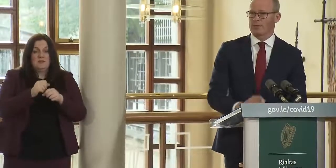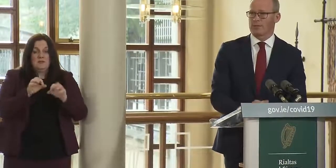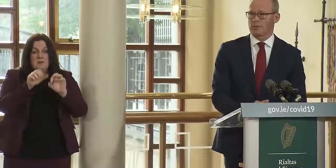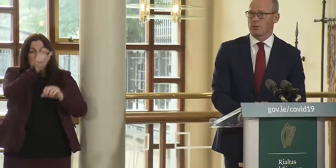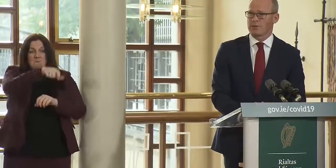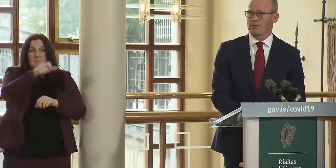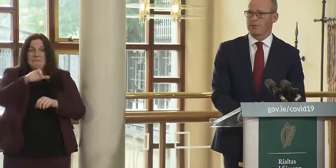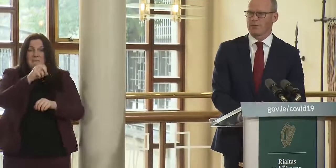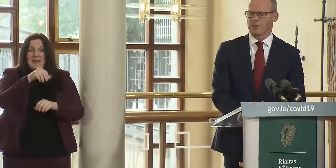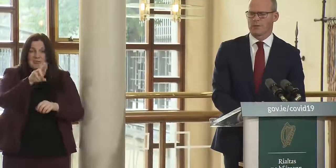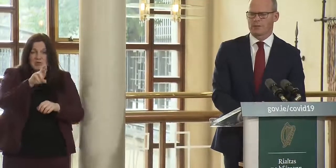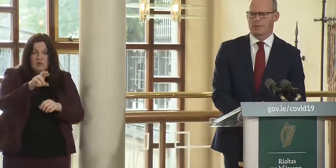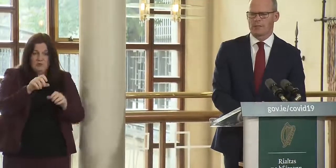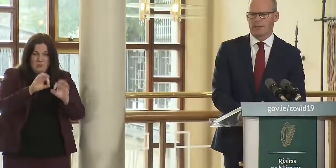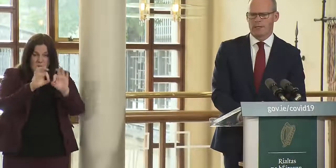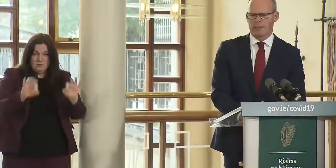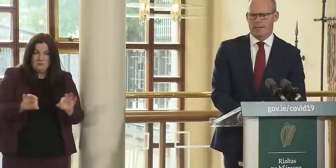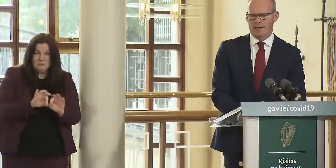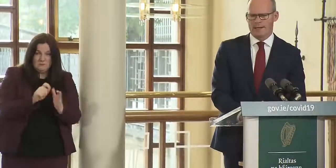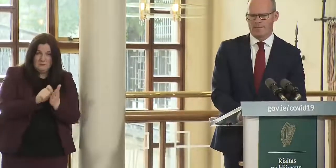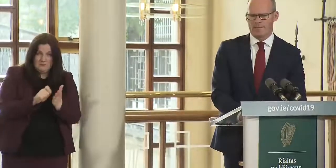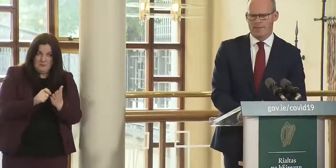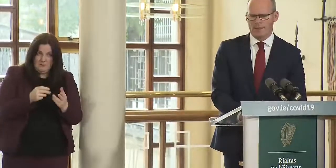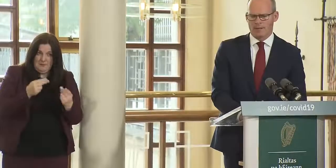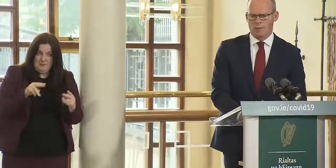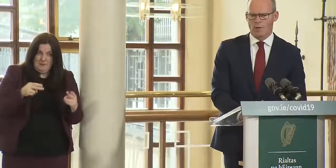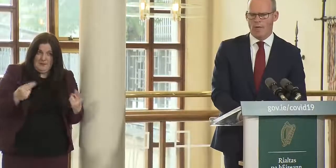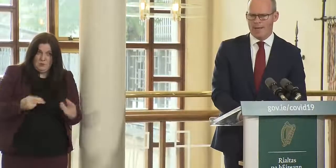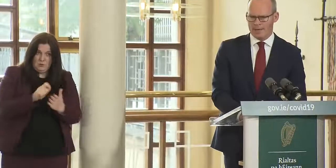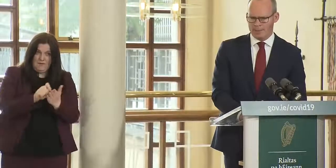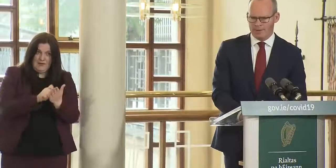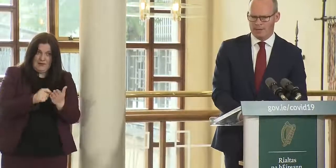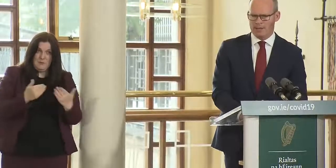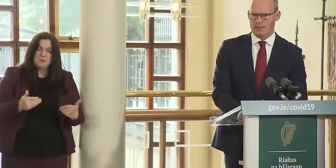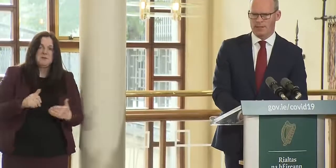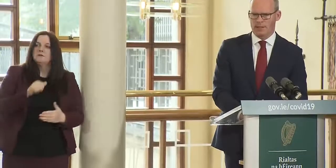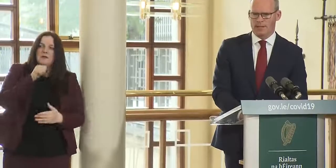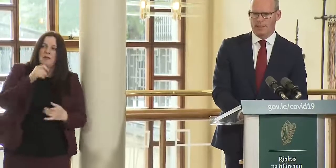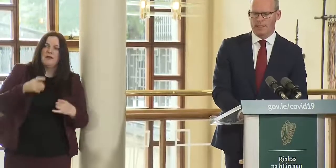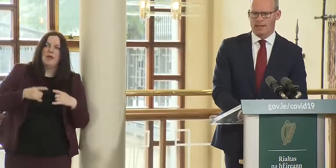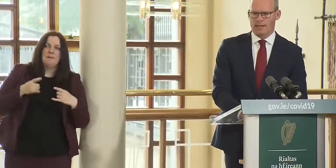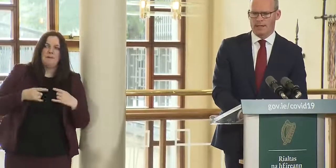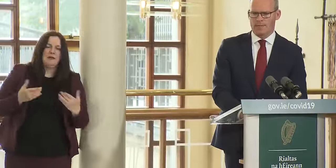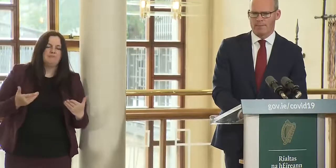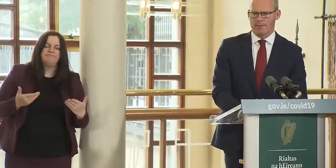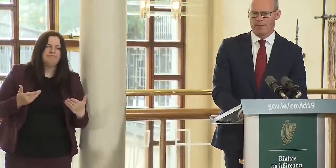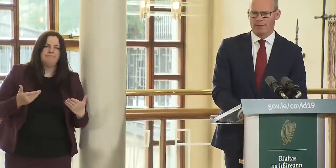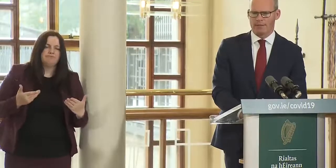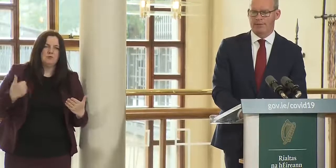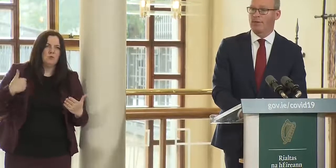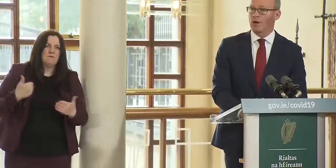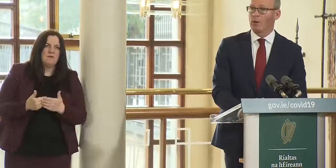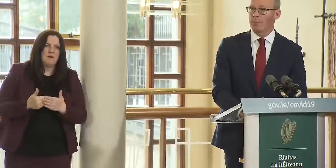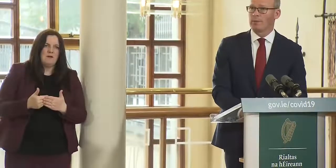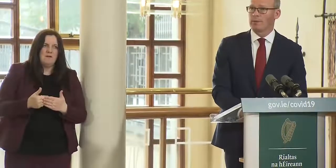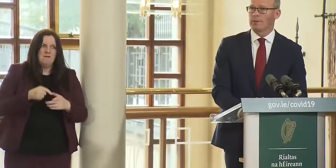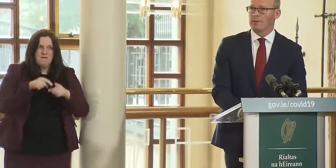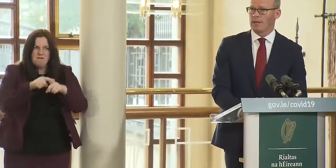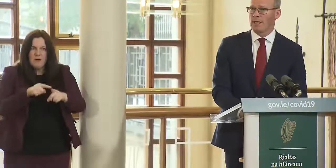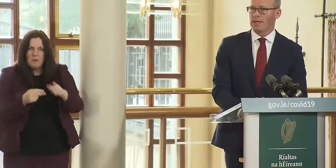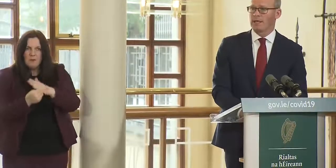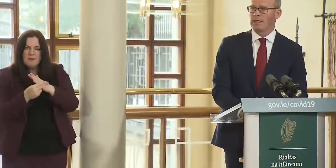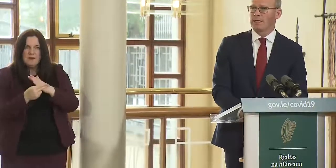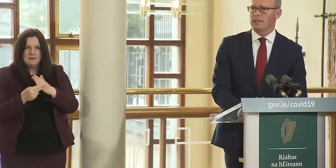that the passengers are required to fill out at the moment um we're not happy that the the follow-up